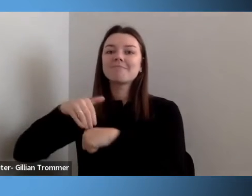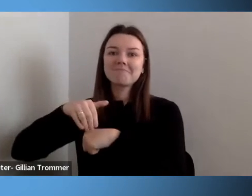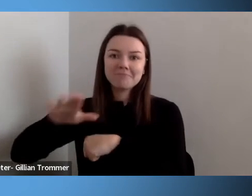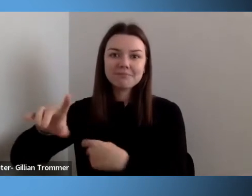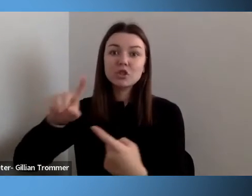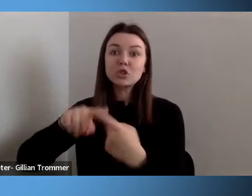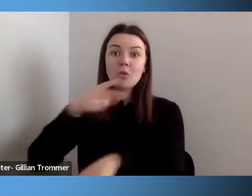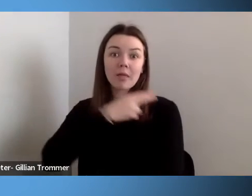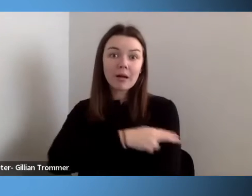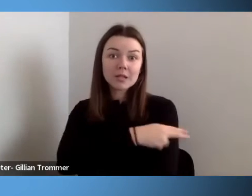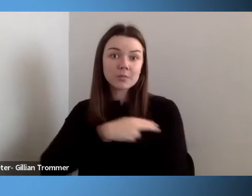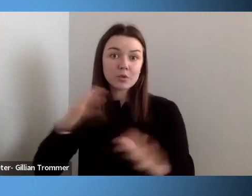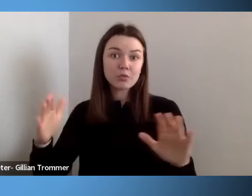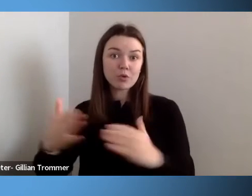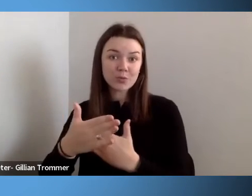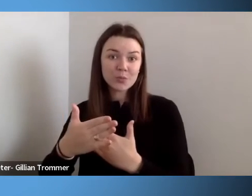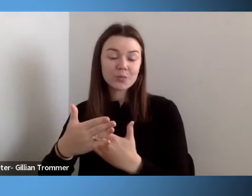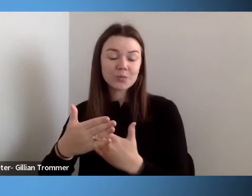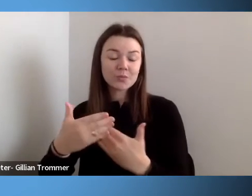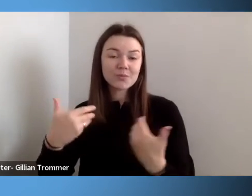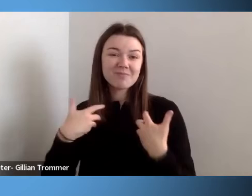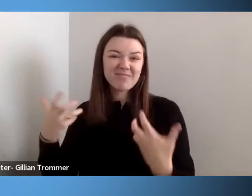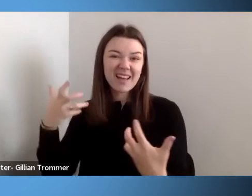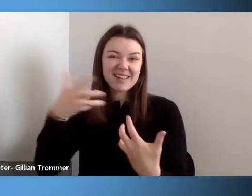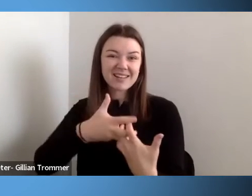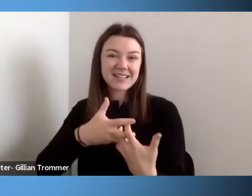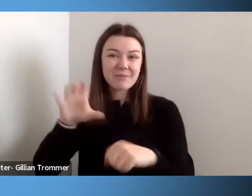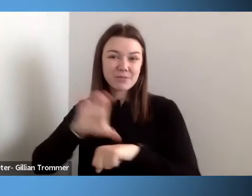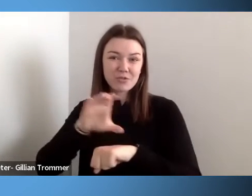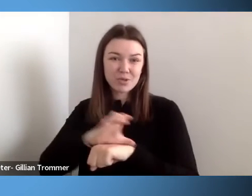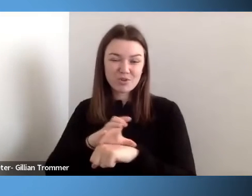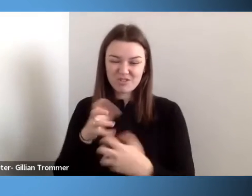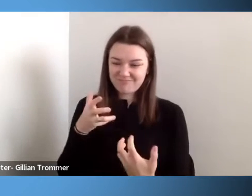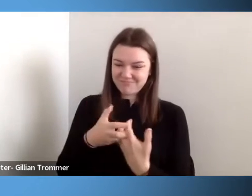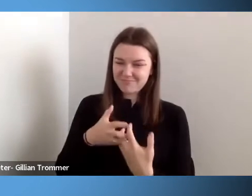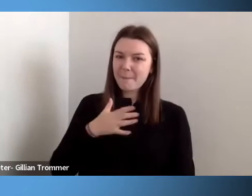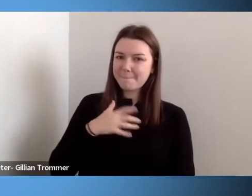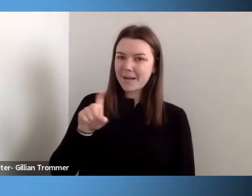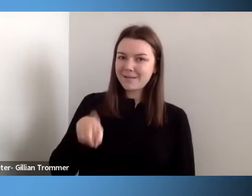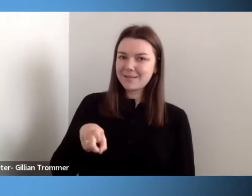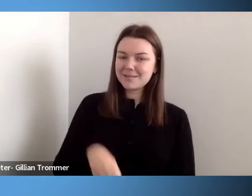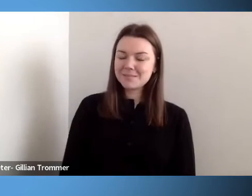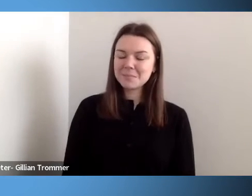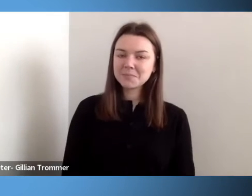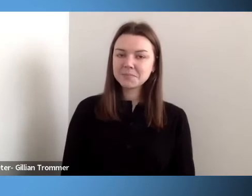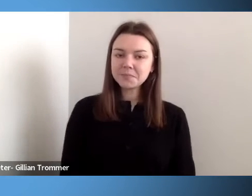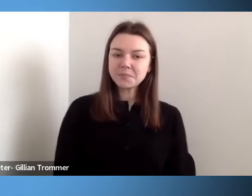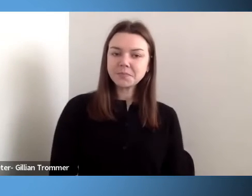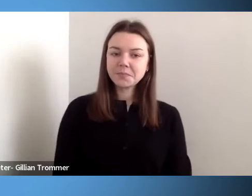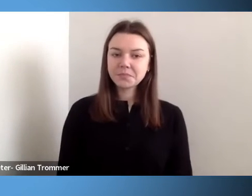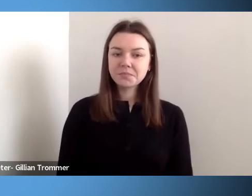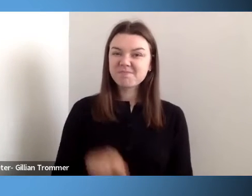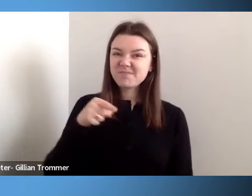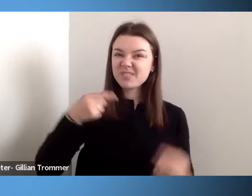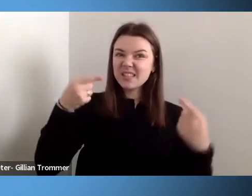with an adaptive computer to meet my needs. This was done in the summer of 98.